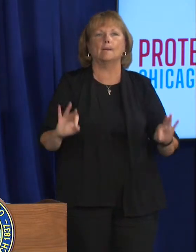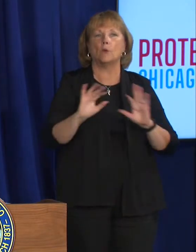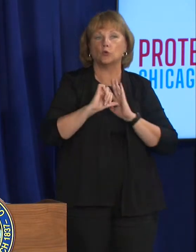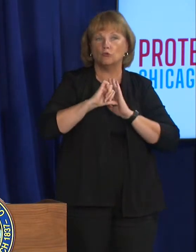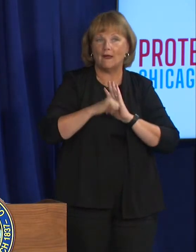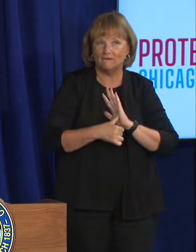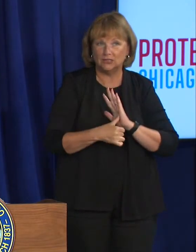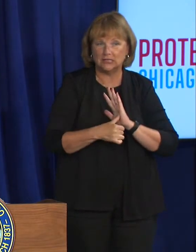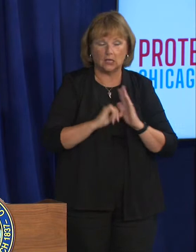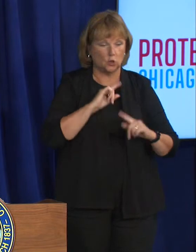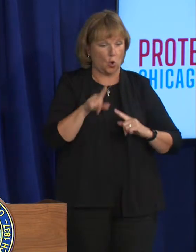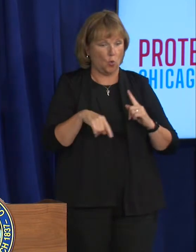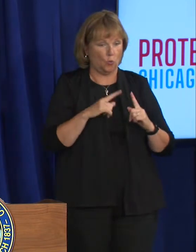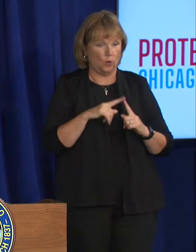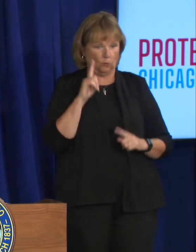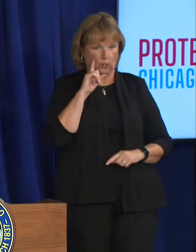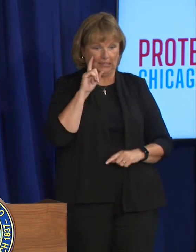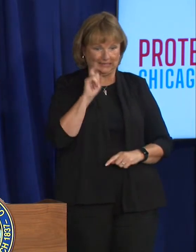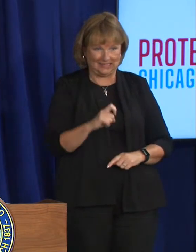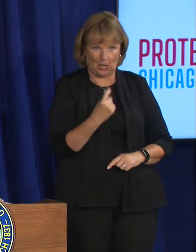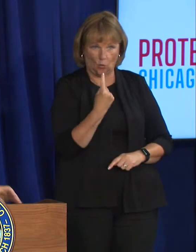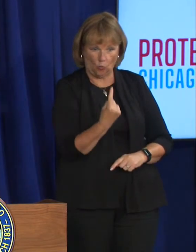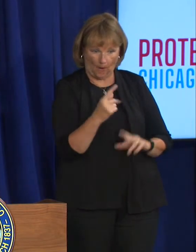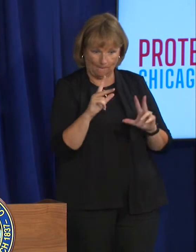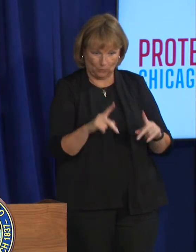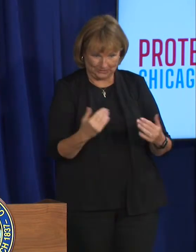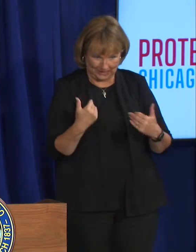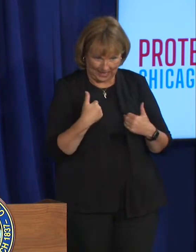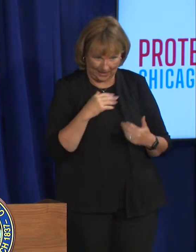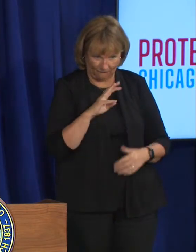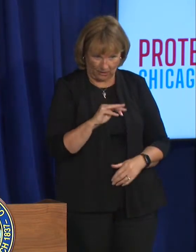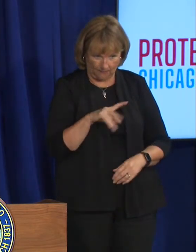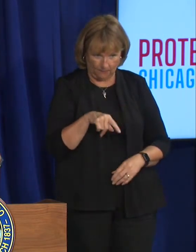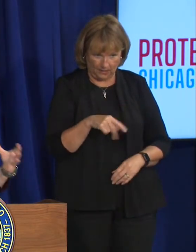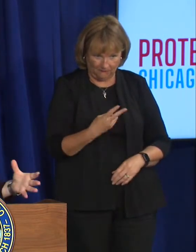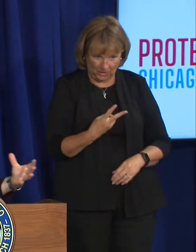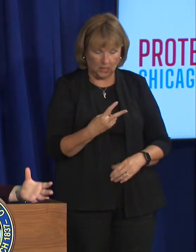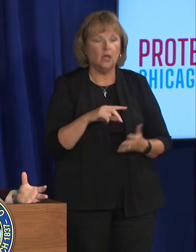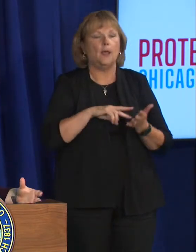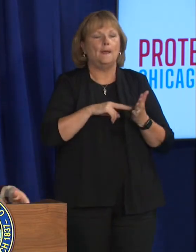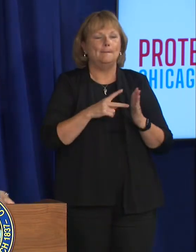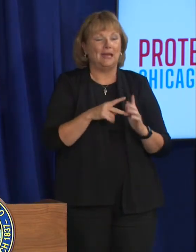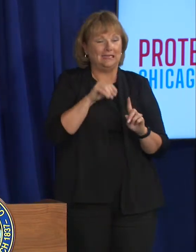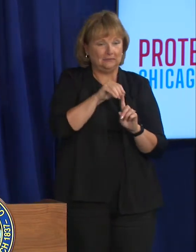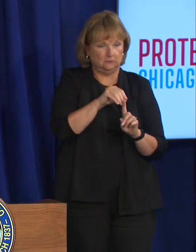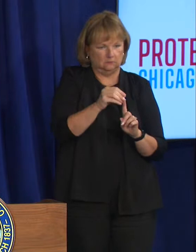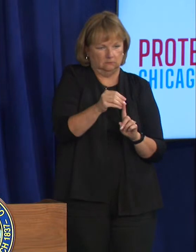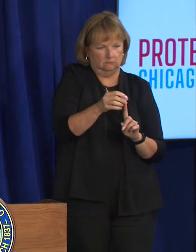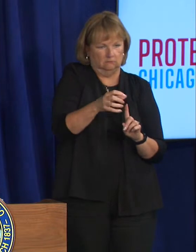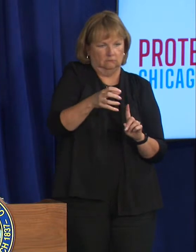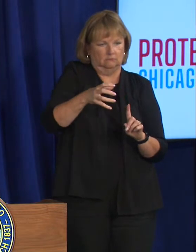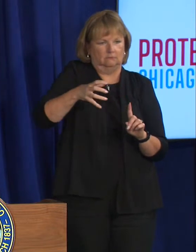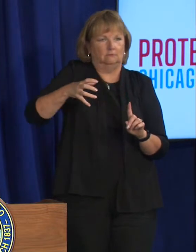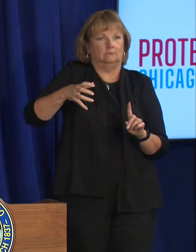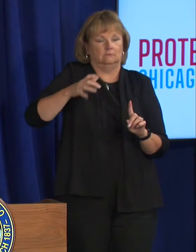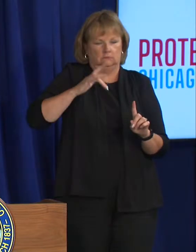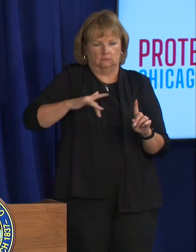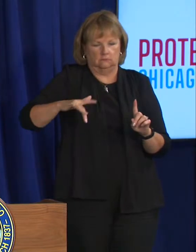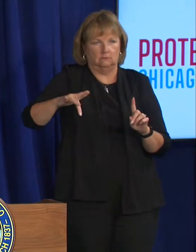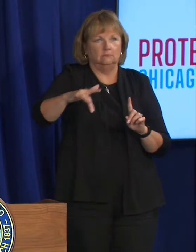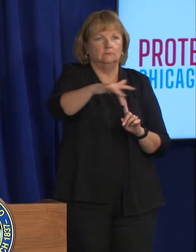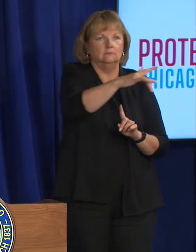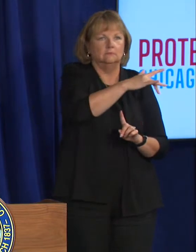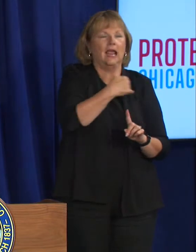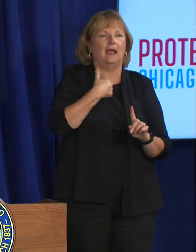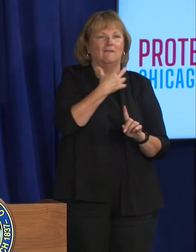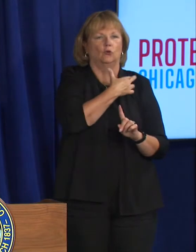um as soon as we are seeing a single case that means that network is exposed and at risk